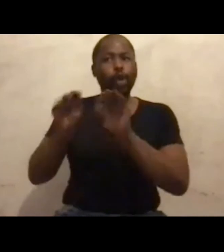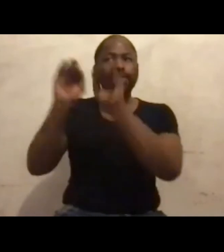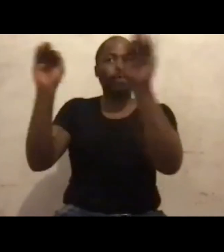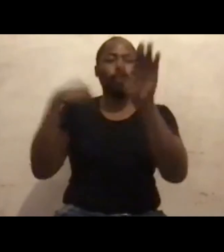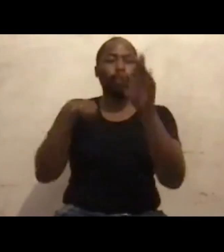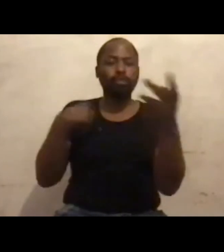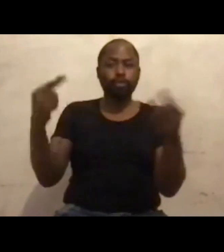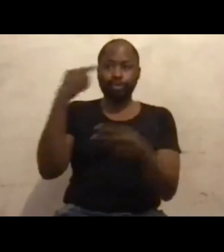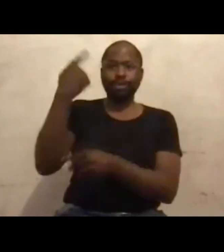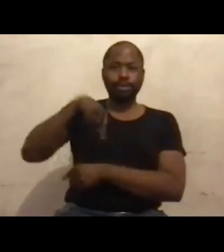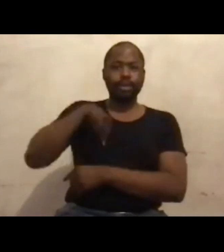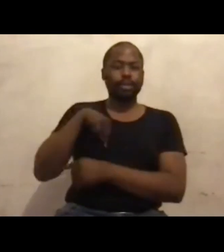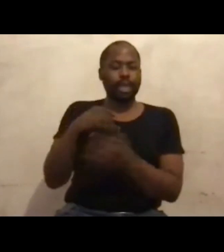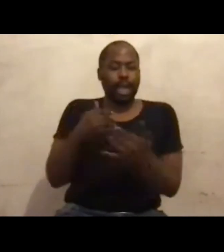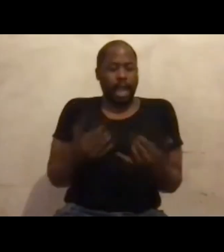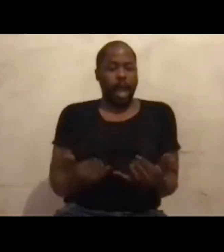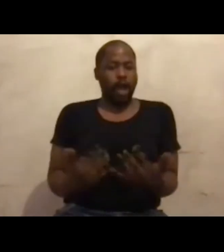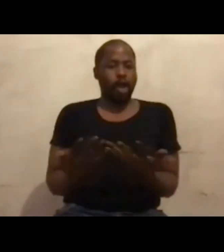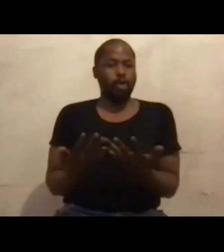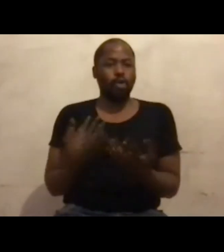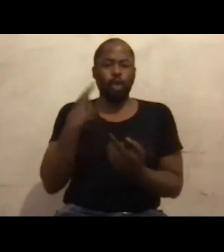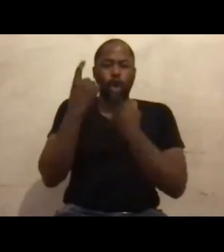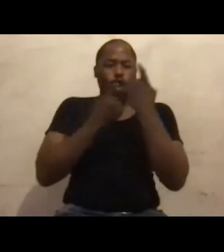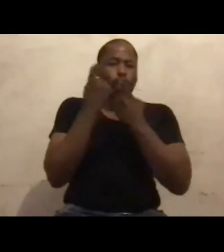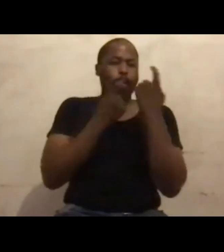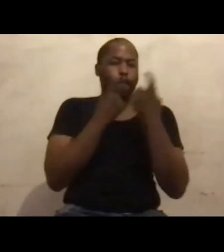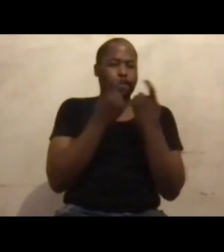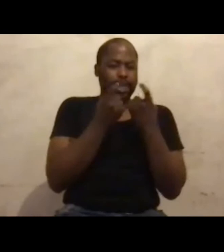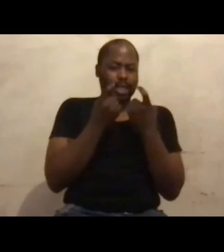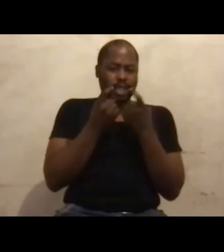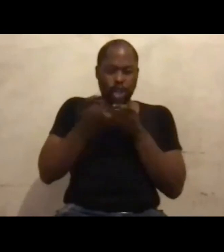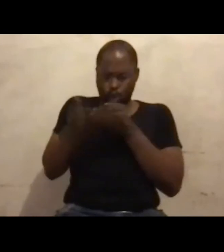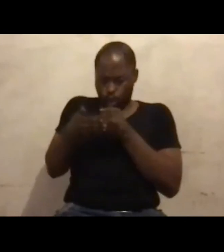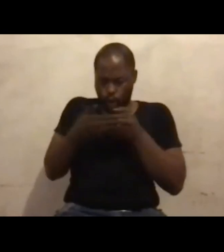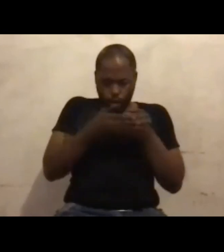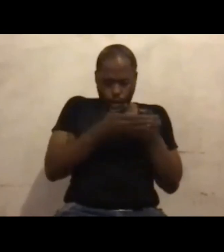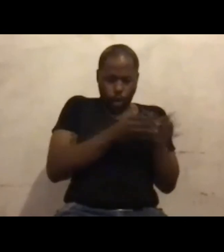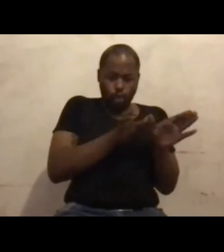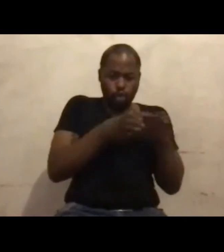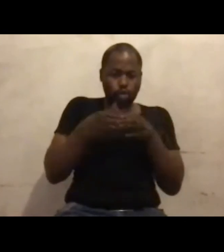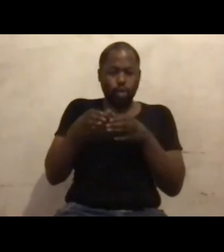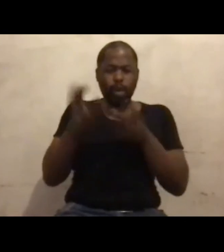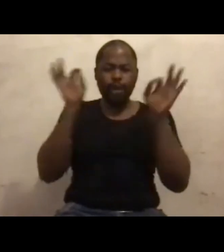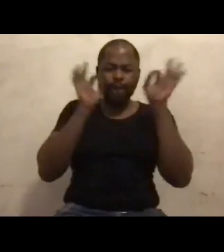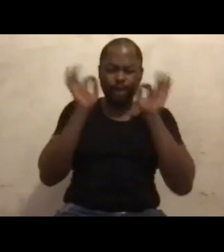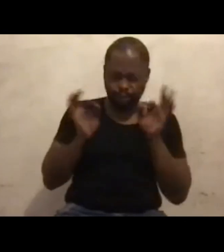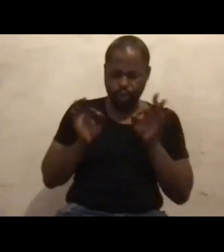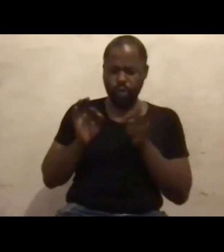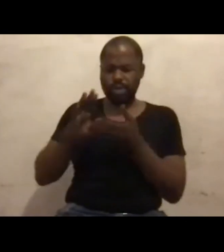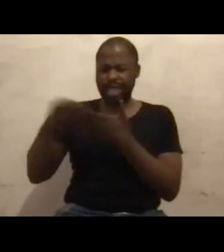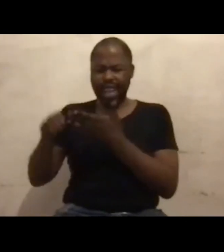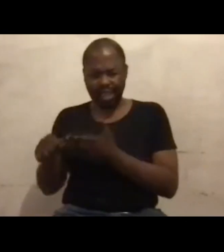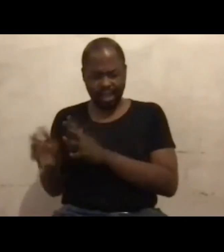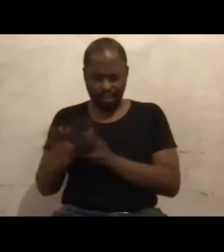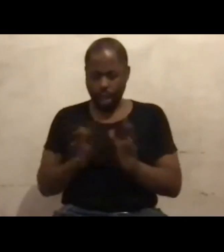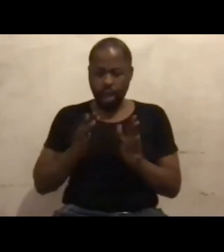Now we complain in closed Facebook groups. We complain in polite letters. And we are not visible